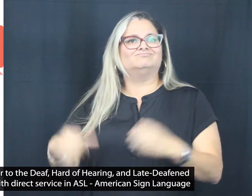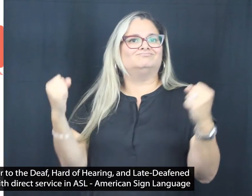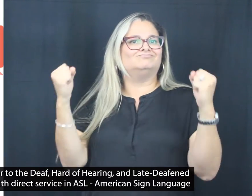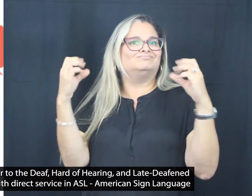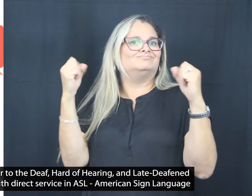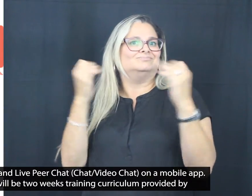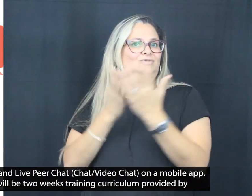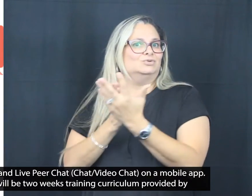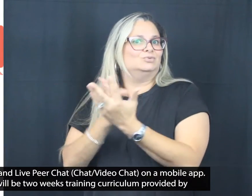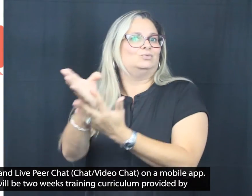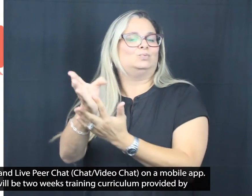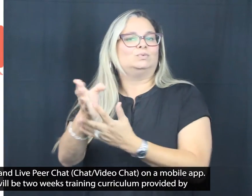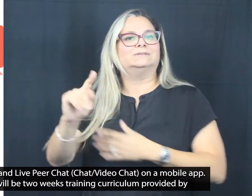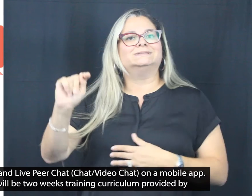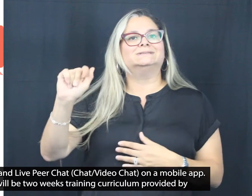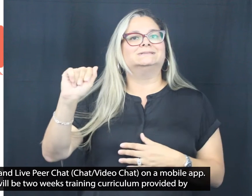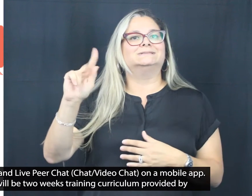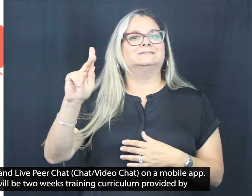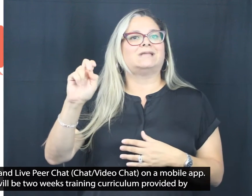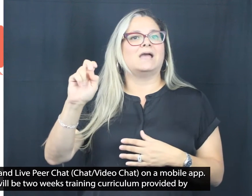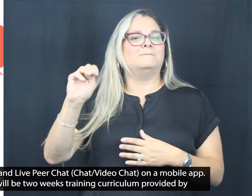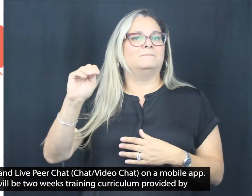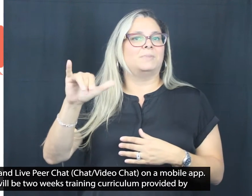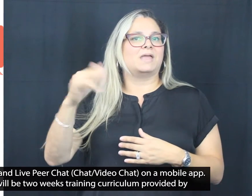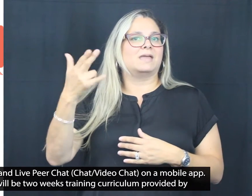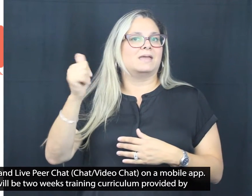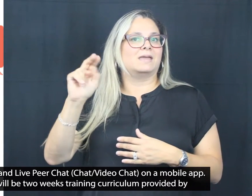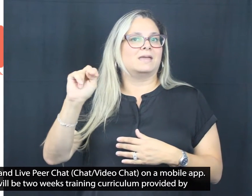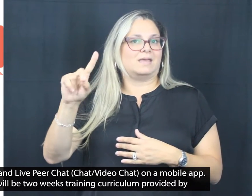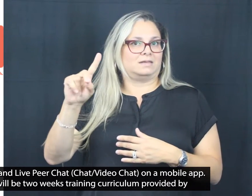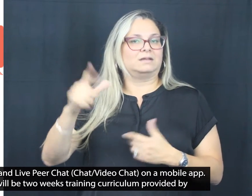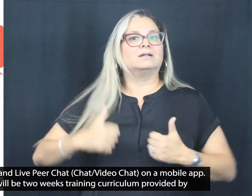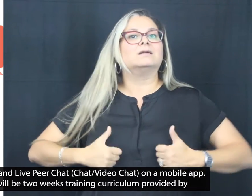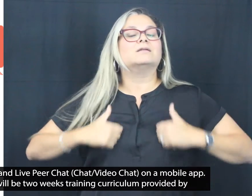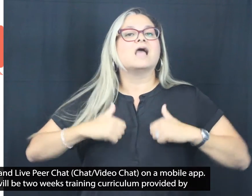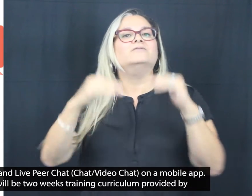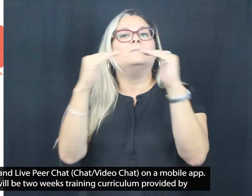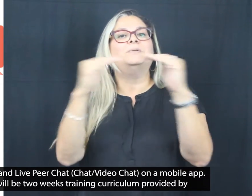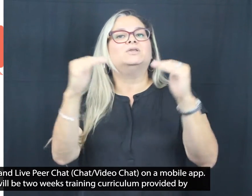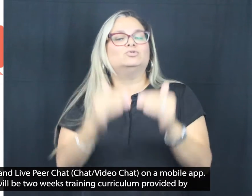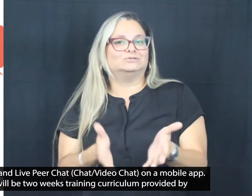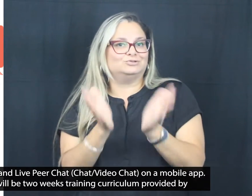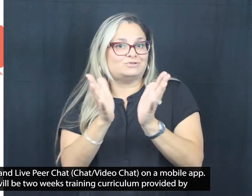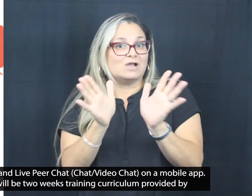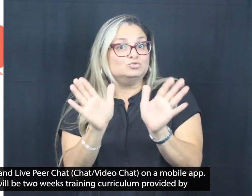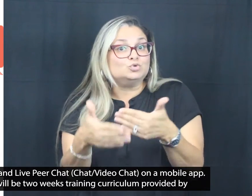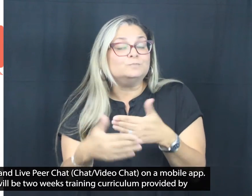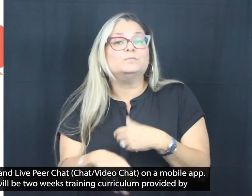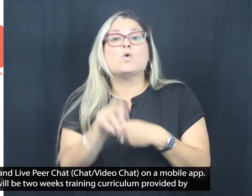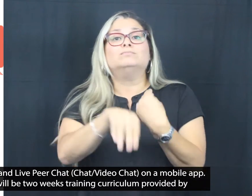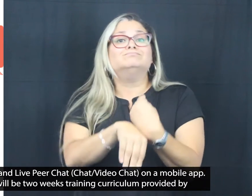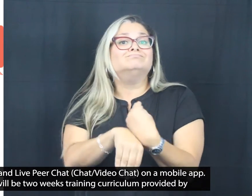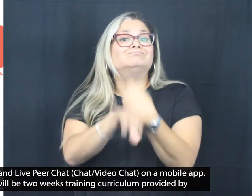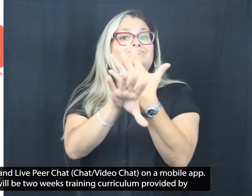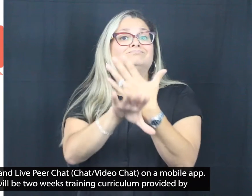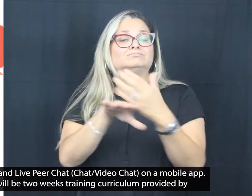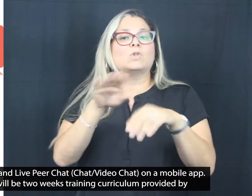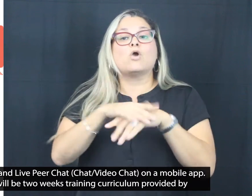services, American Sign Language through Take My Hand Live Peer Chat, which is a chat video room on a mobile